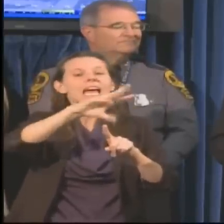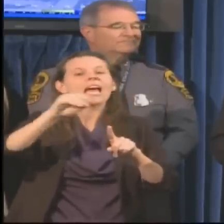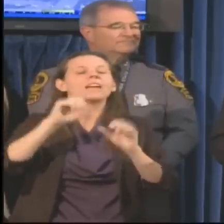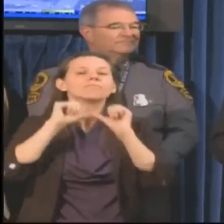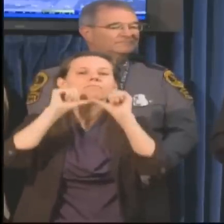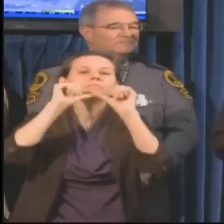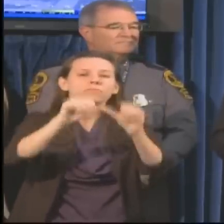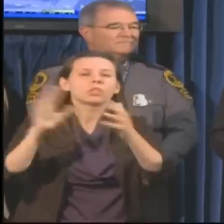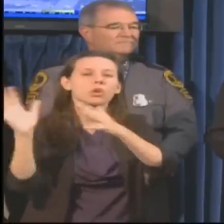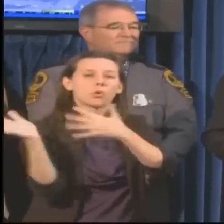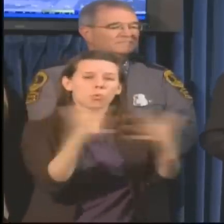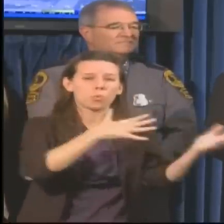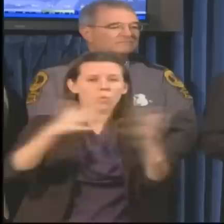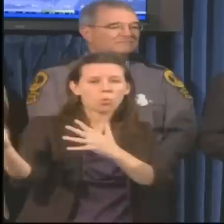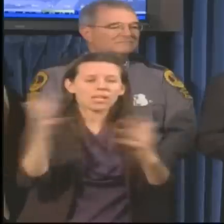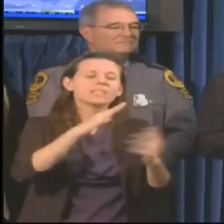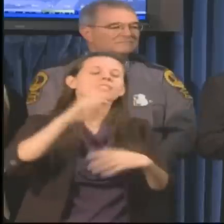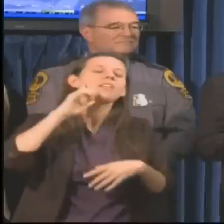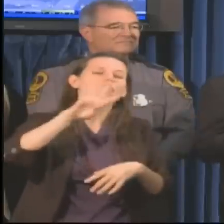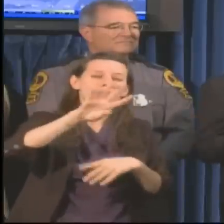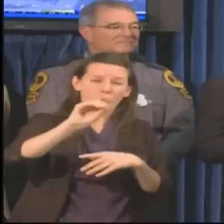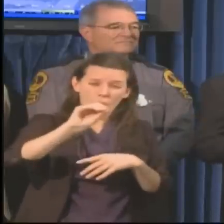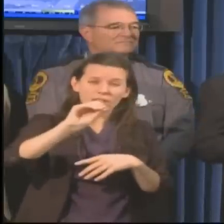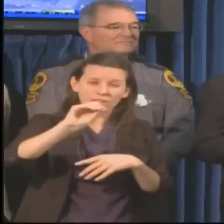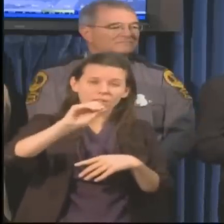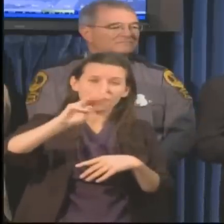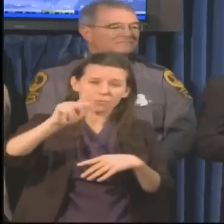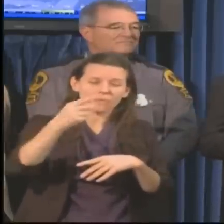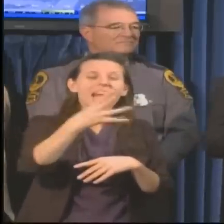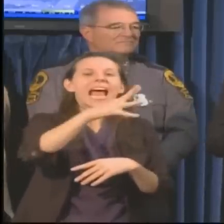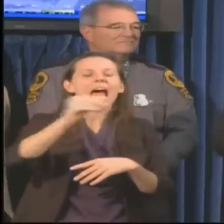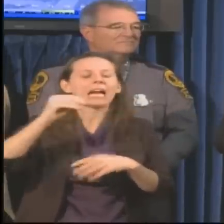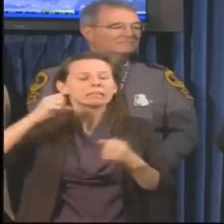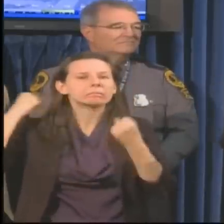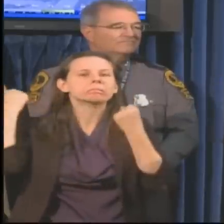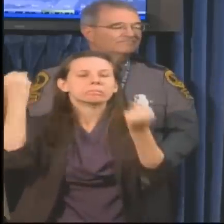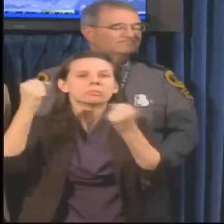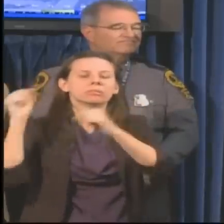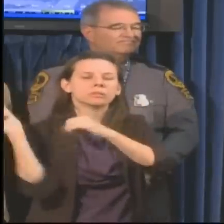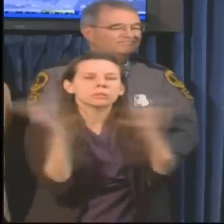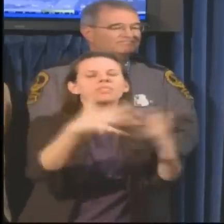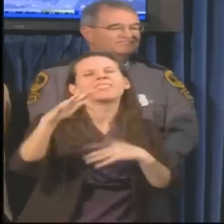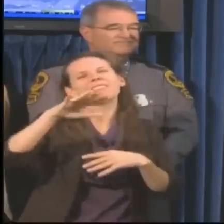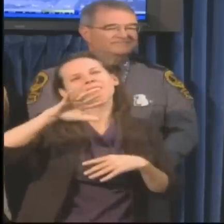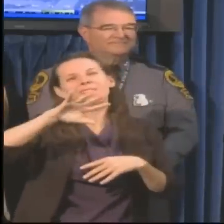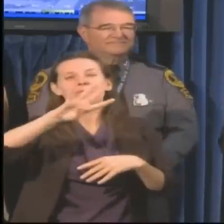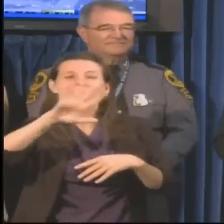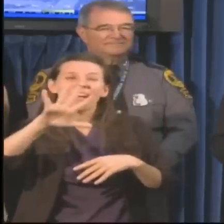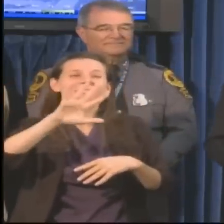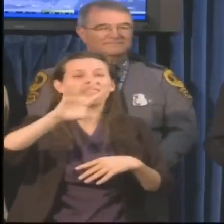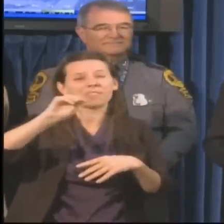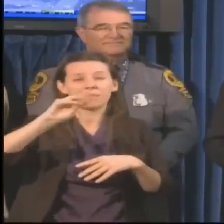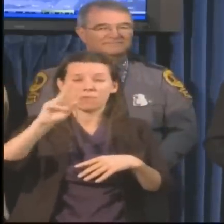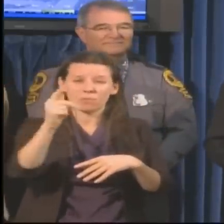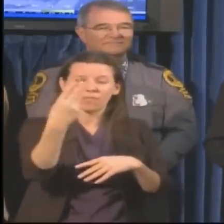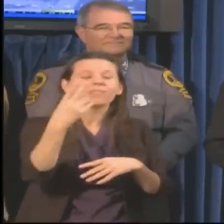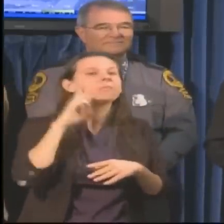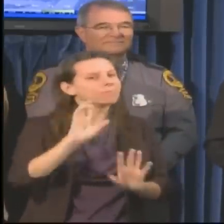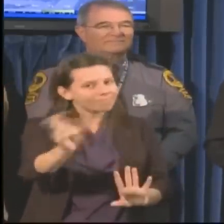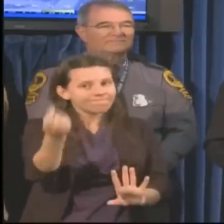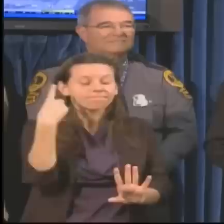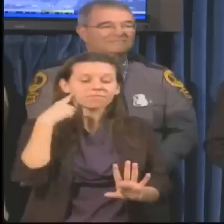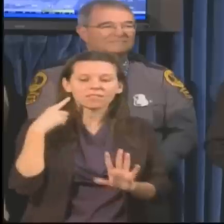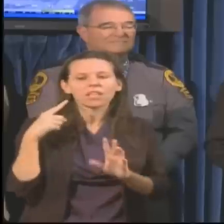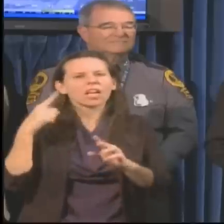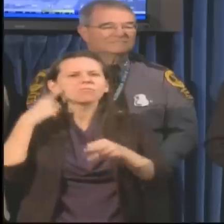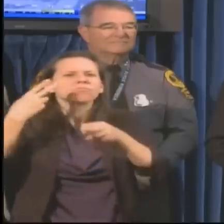45 to 55. And so what's critically important to remember, this is going to be a long event. It's already started 24 hours